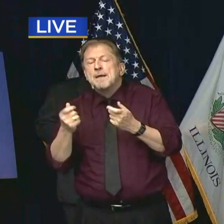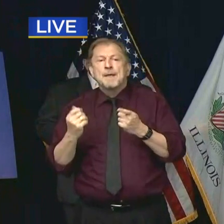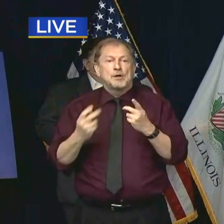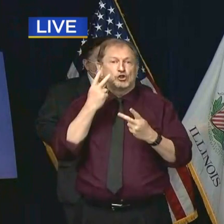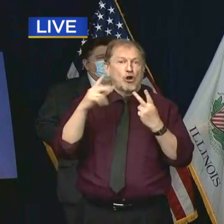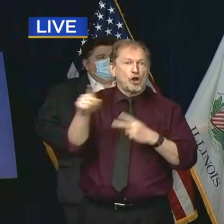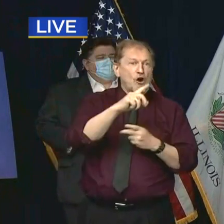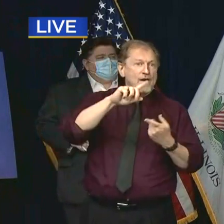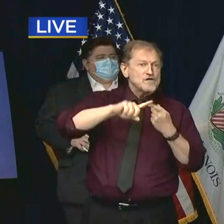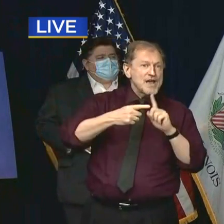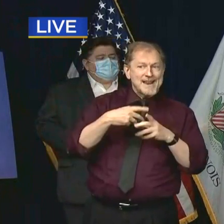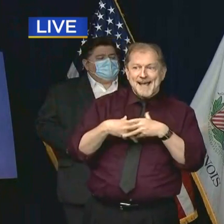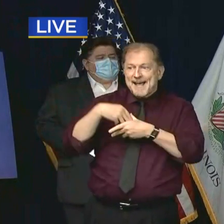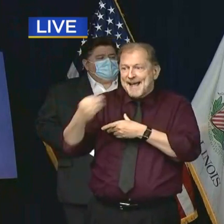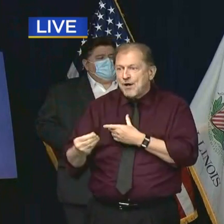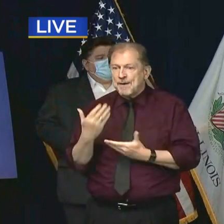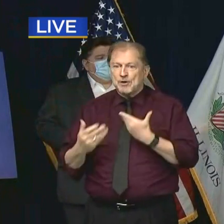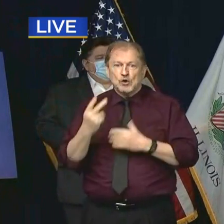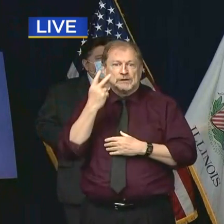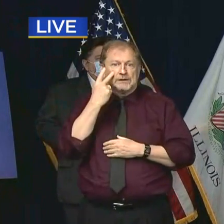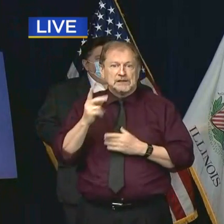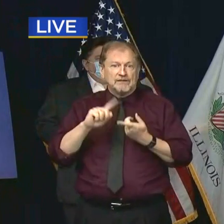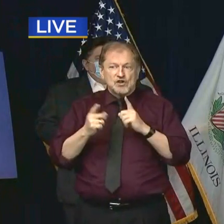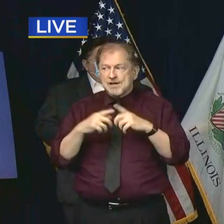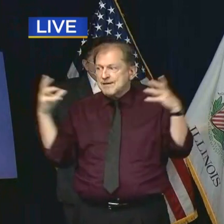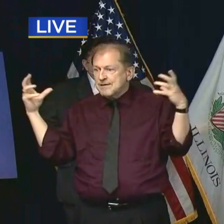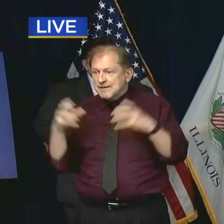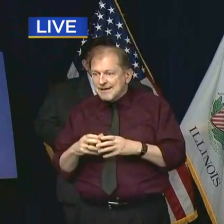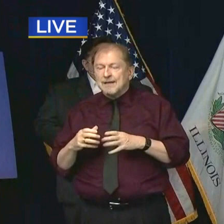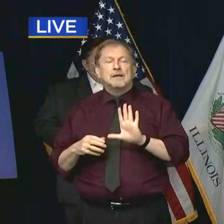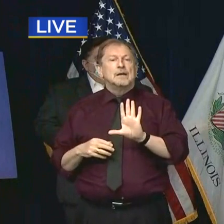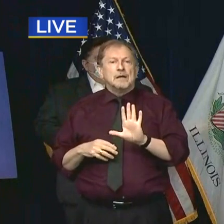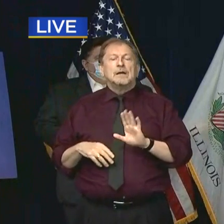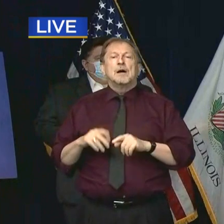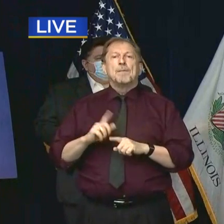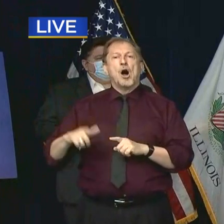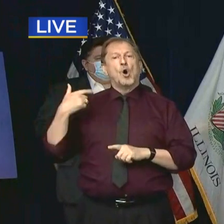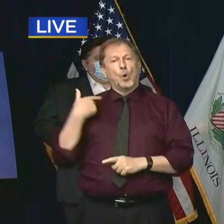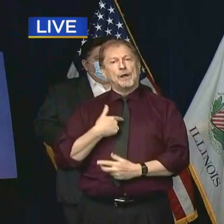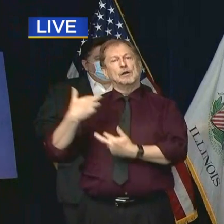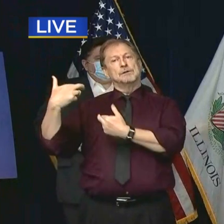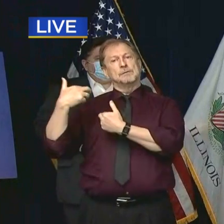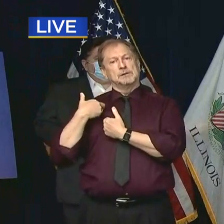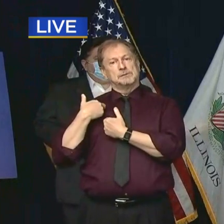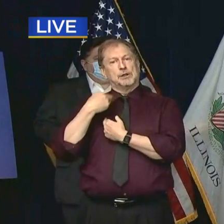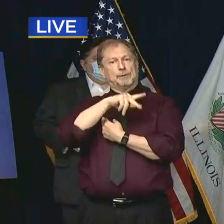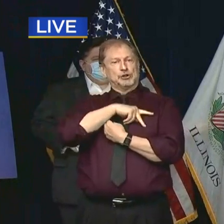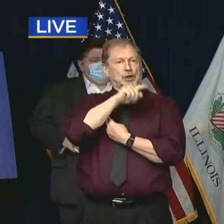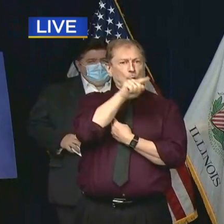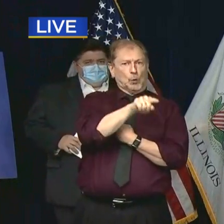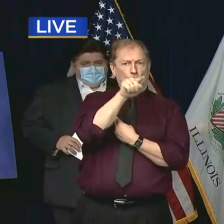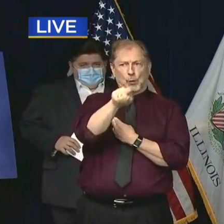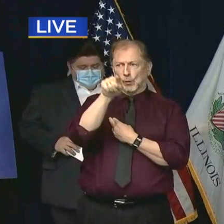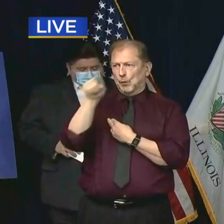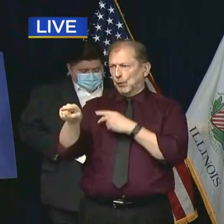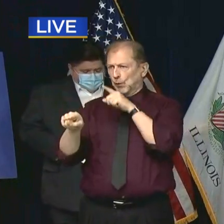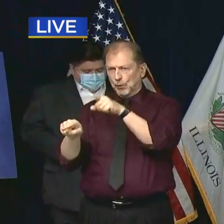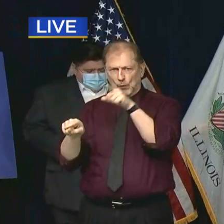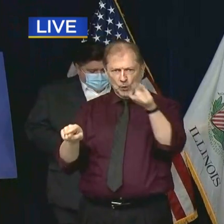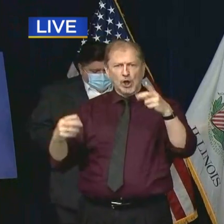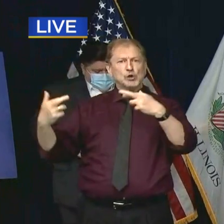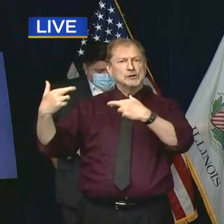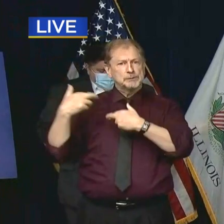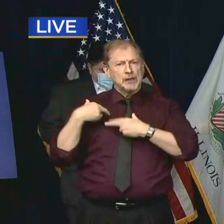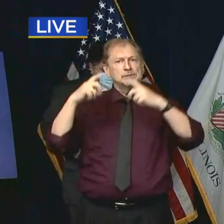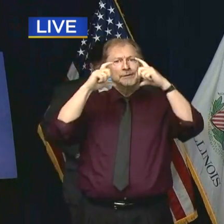out. Maybe people are congregating. But let's still take our personal responsibility. You are responsible to wear a